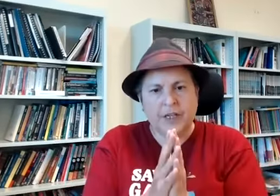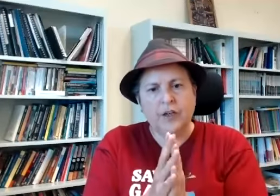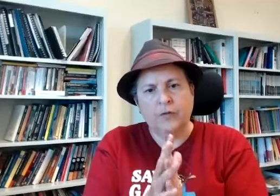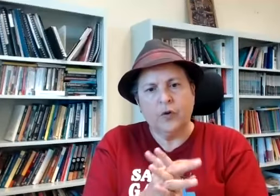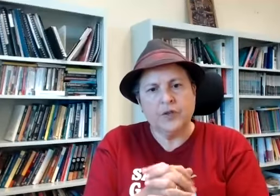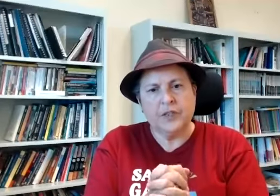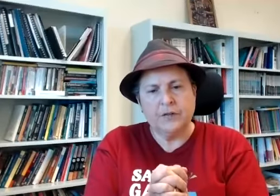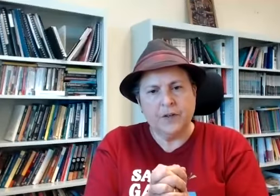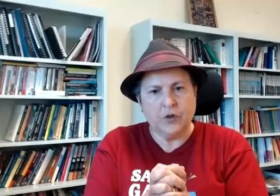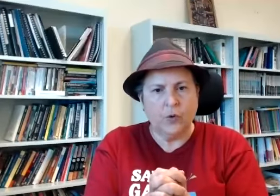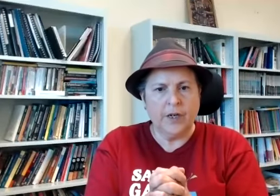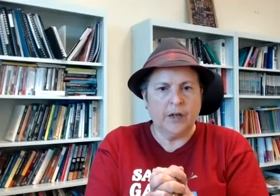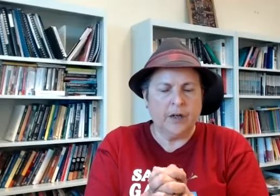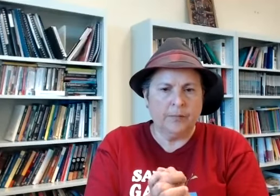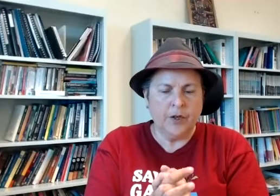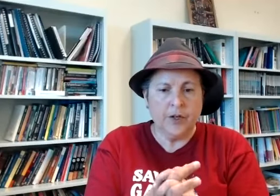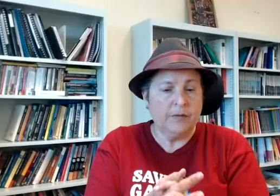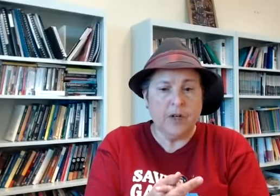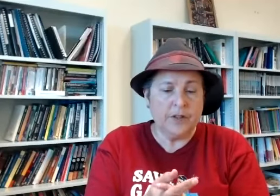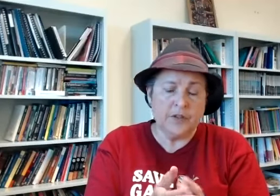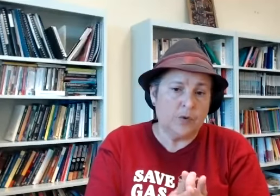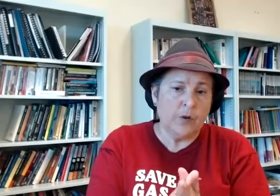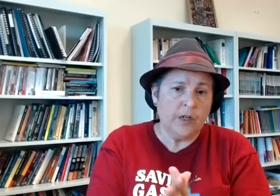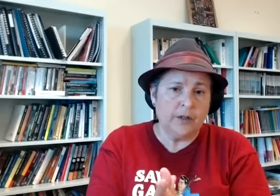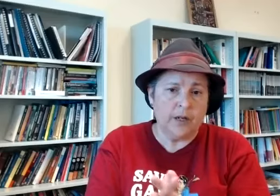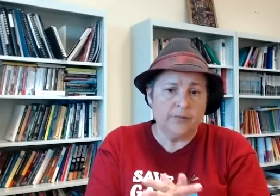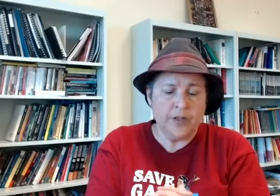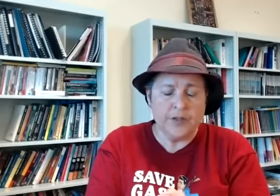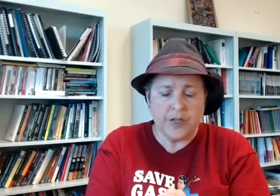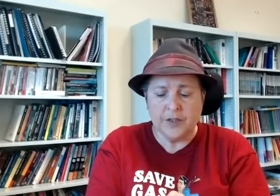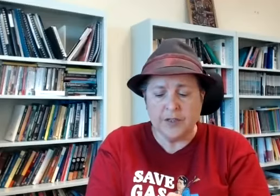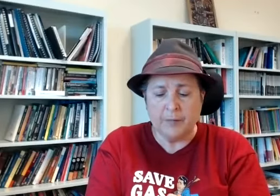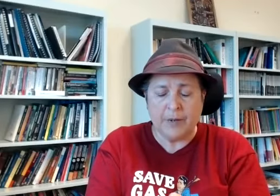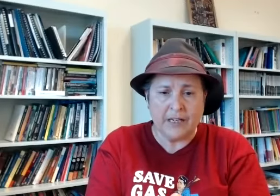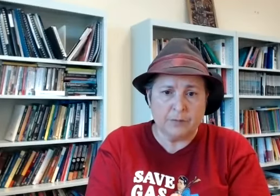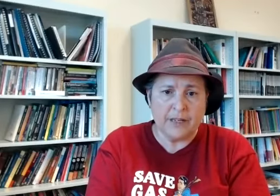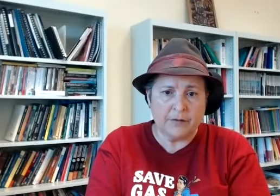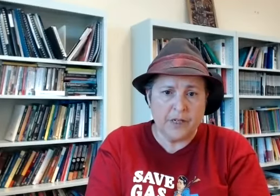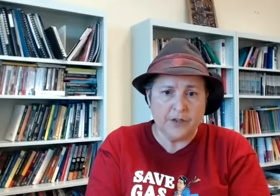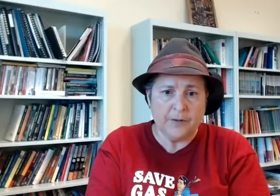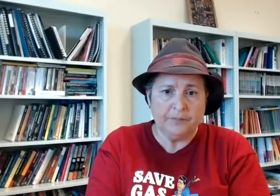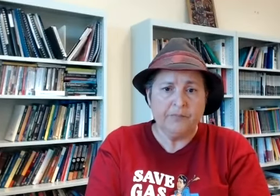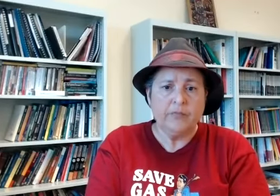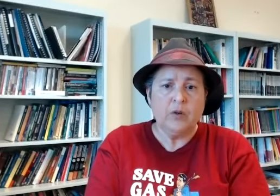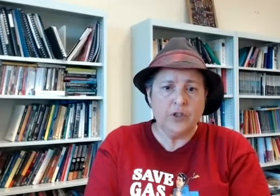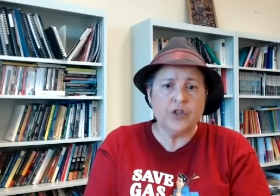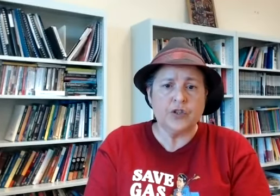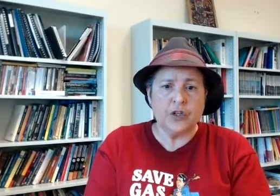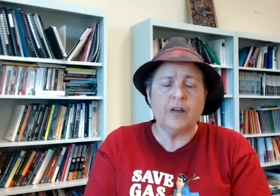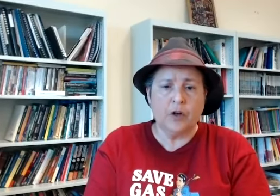thinking of of course is in Victoria um and don't even know if they're still going um these days is um back-to-back oh yeah huge they have a